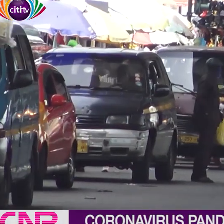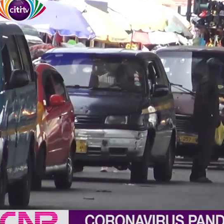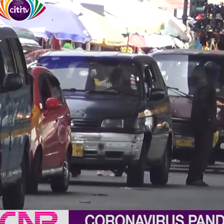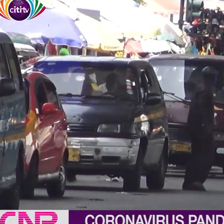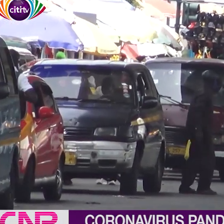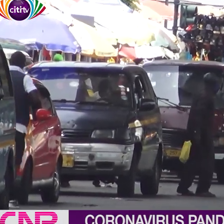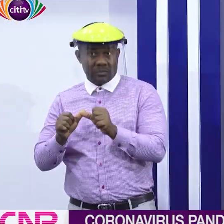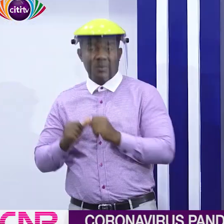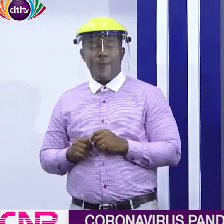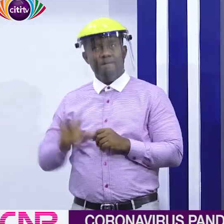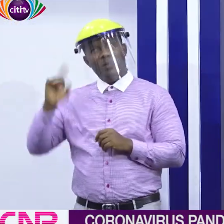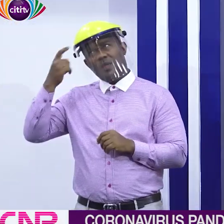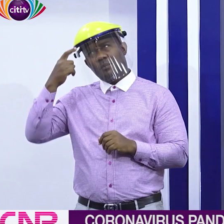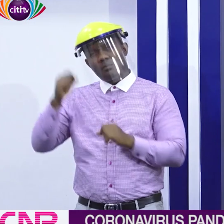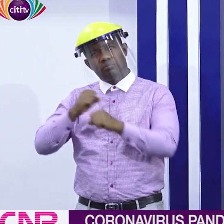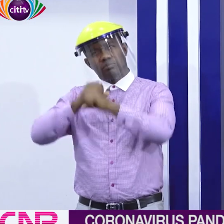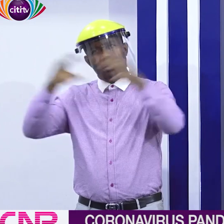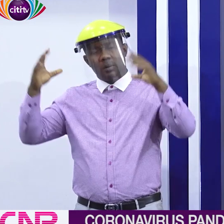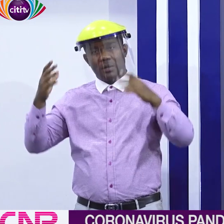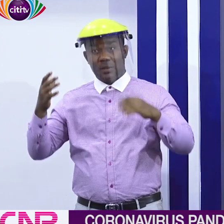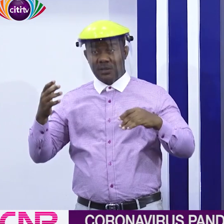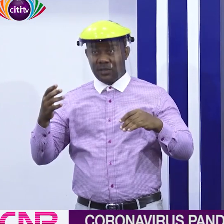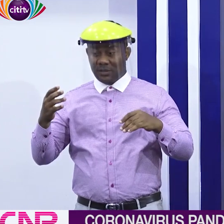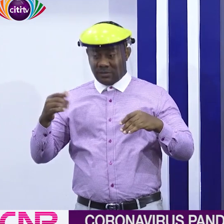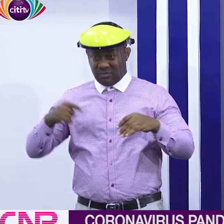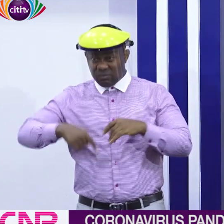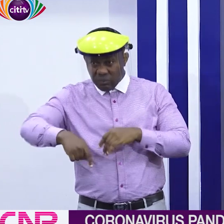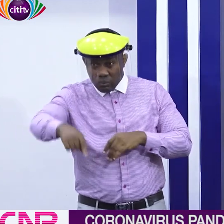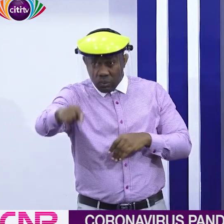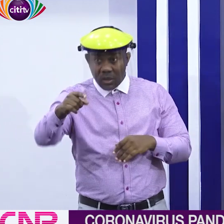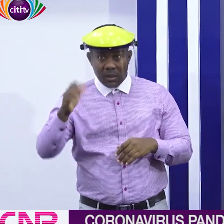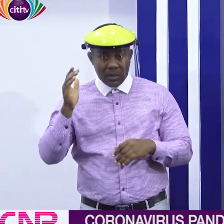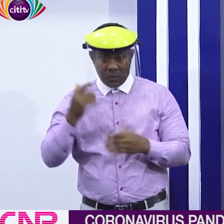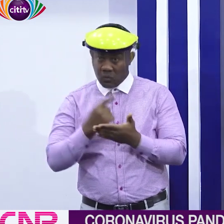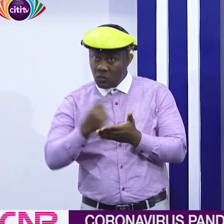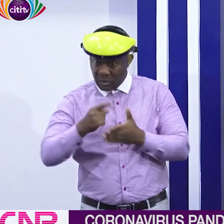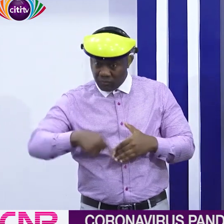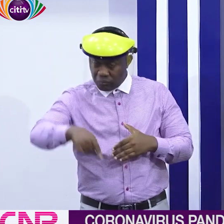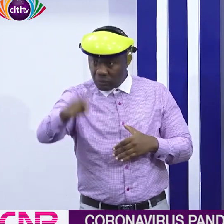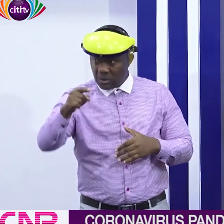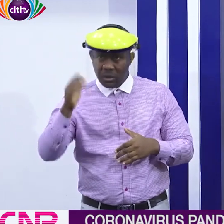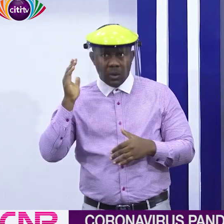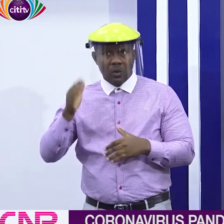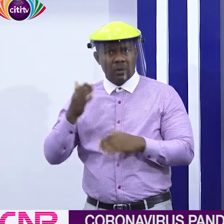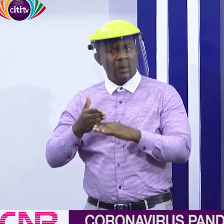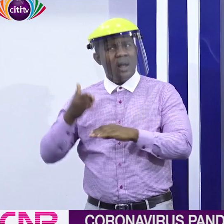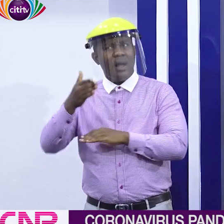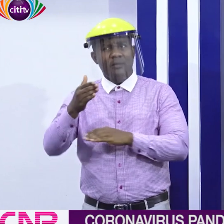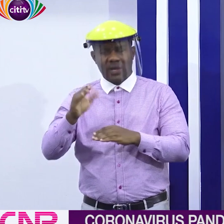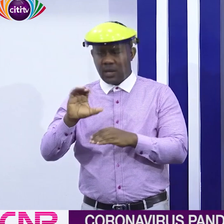envisages that in the coming weeks, it will need to outline a gradual plan for post-restrictions era.